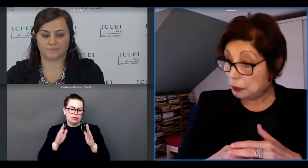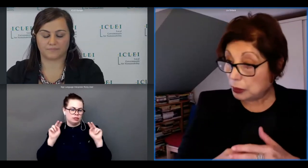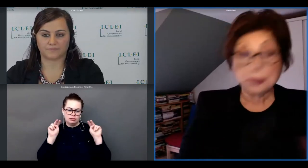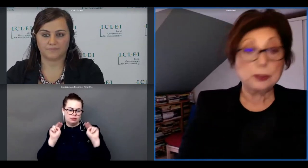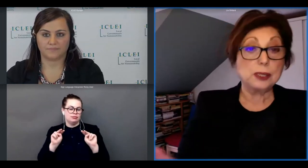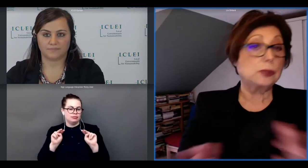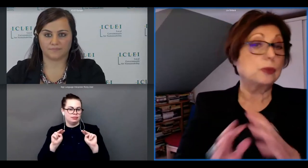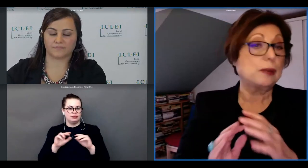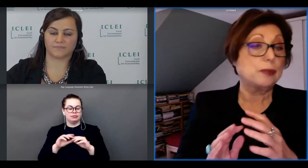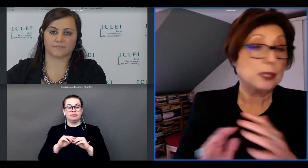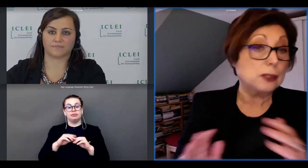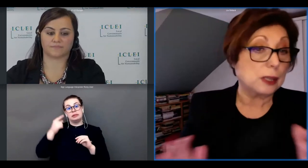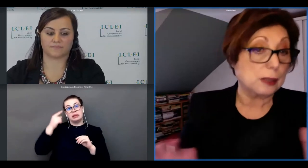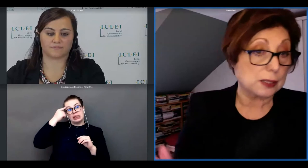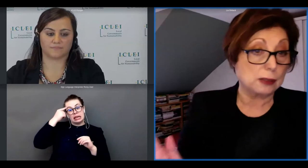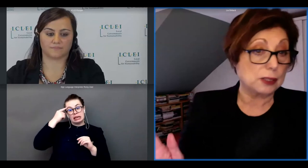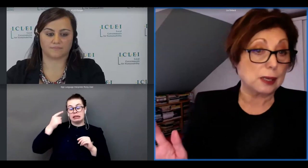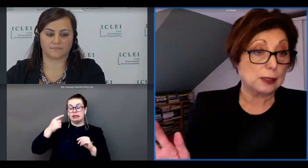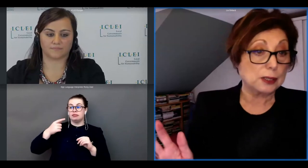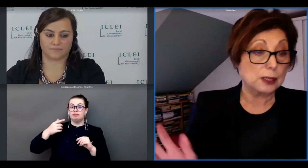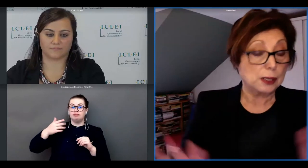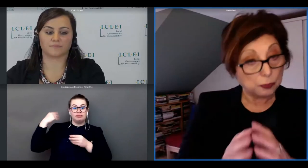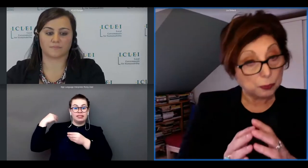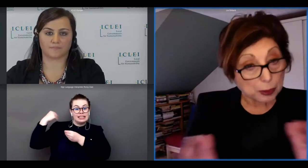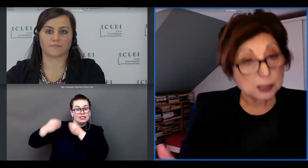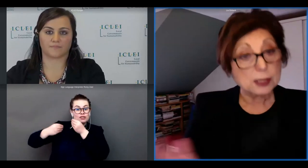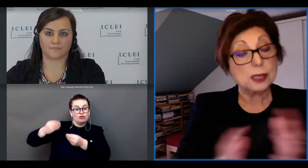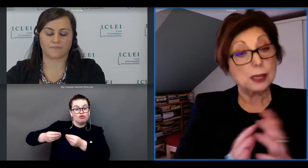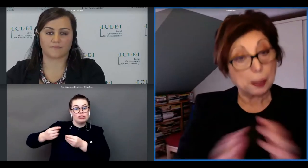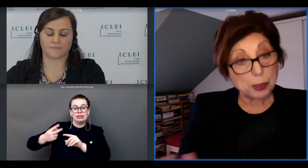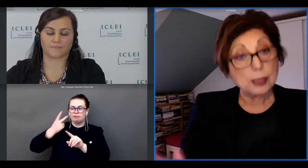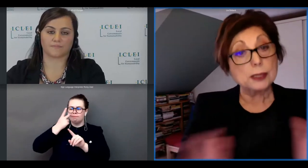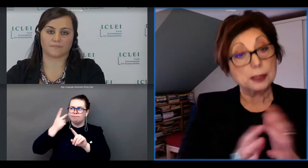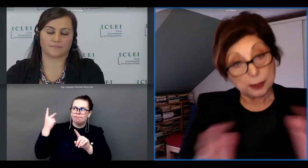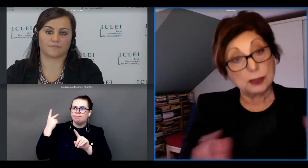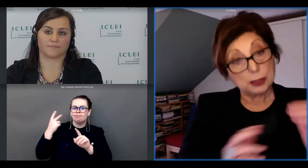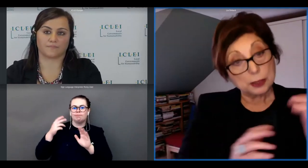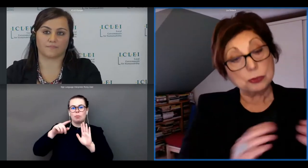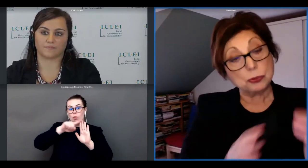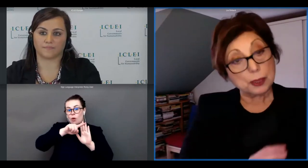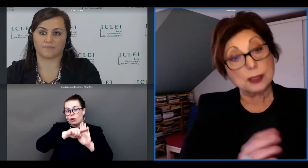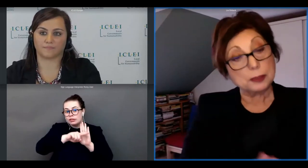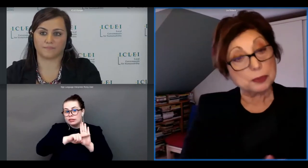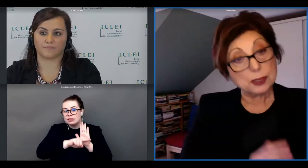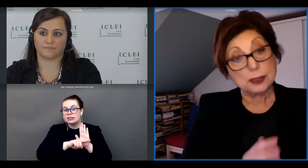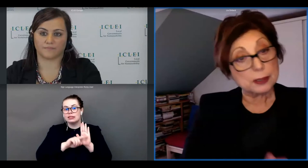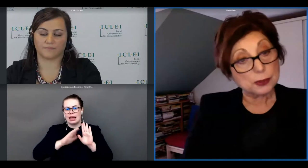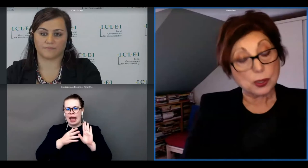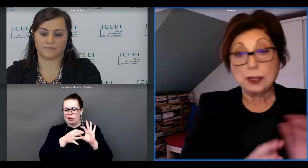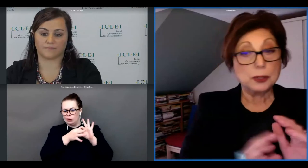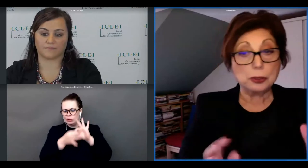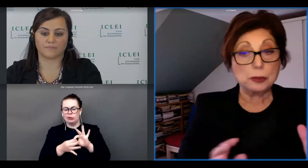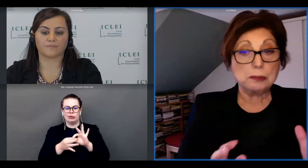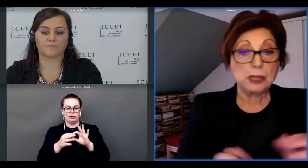if we look at the history we have interesting results of policies applied in relation to the creative city etc